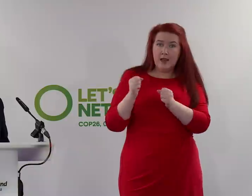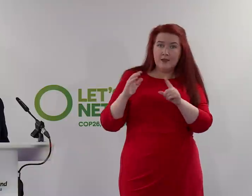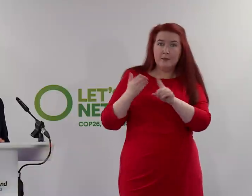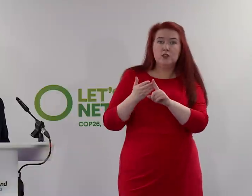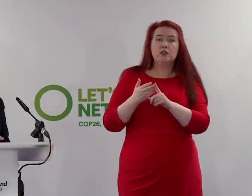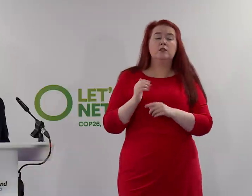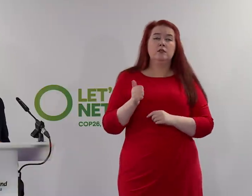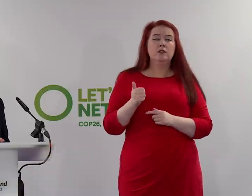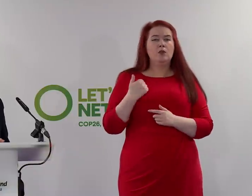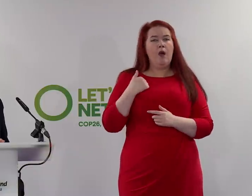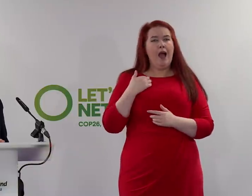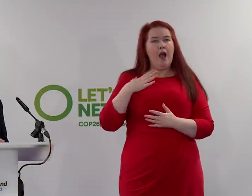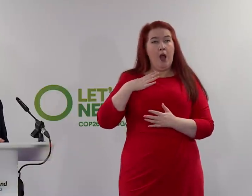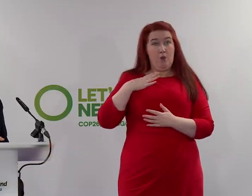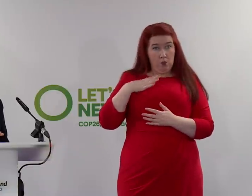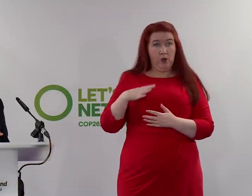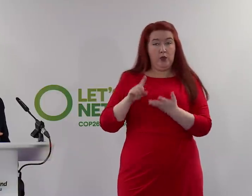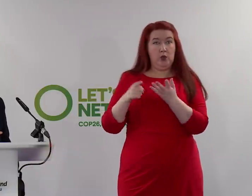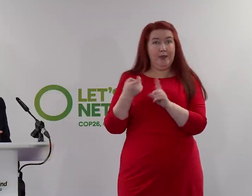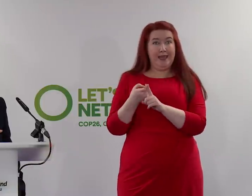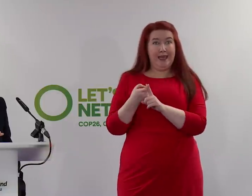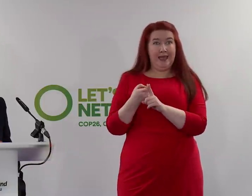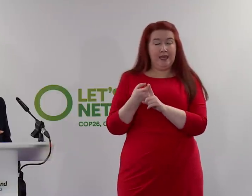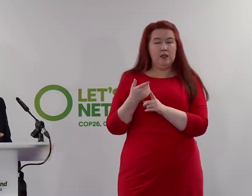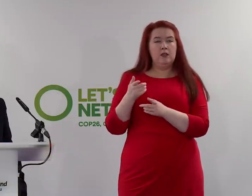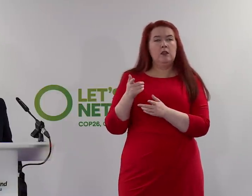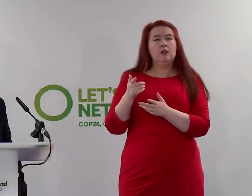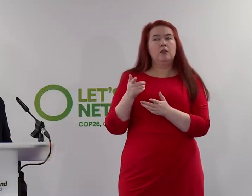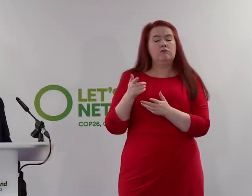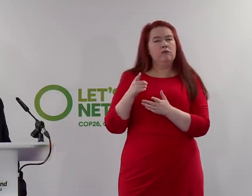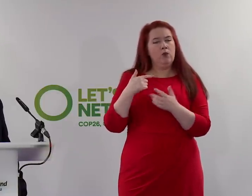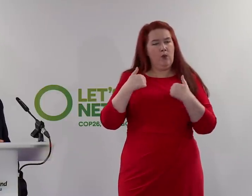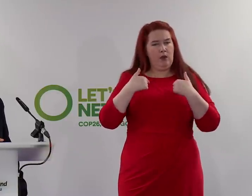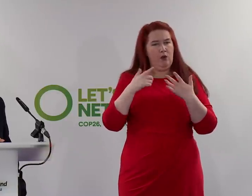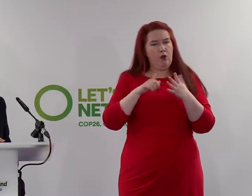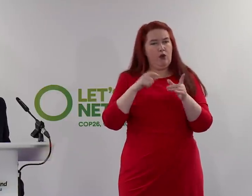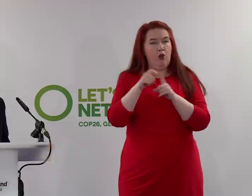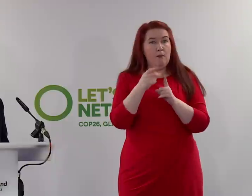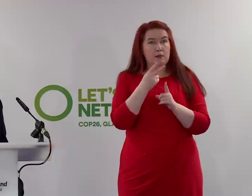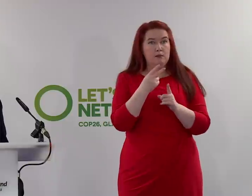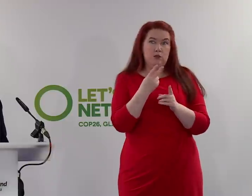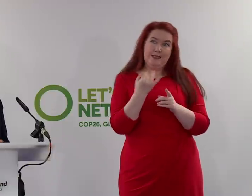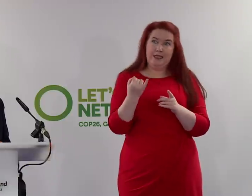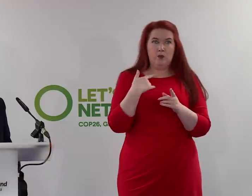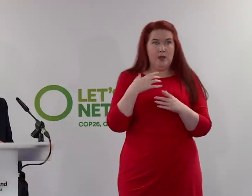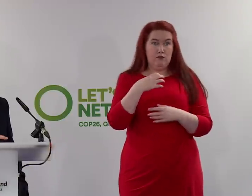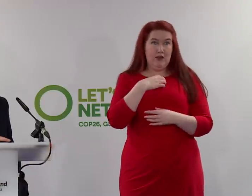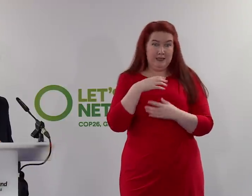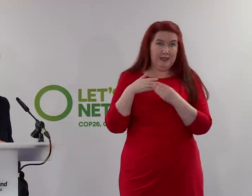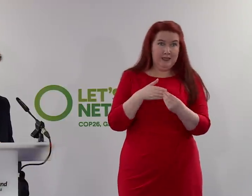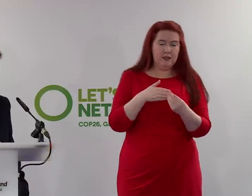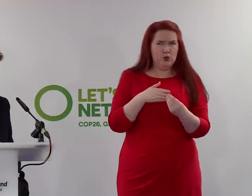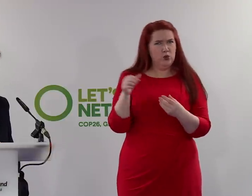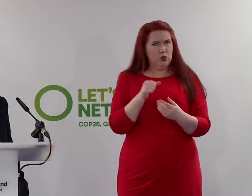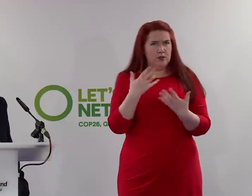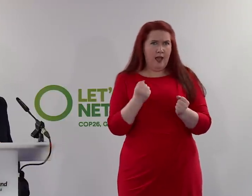So I do, I want the UK as the COP presidents to have the credibility needed to drive a